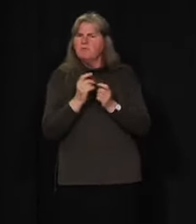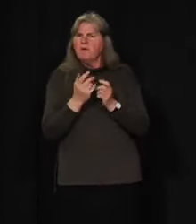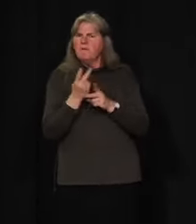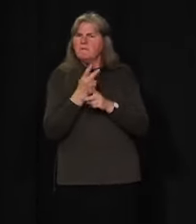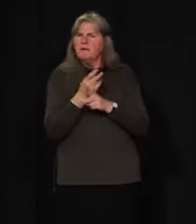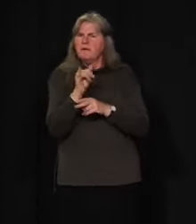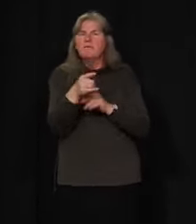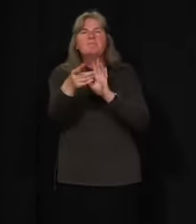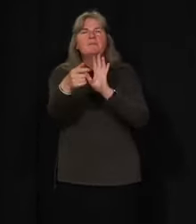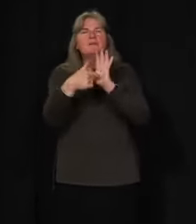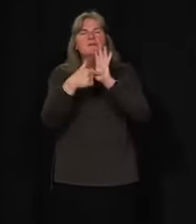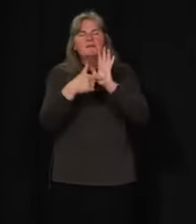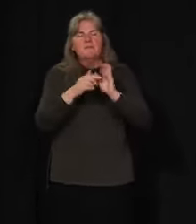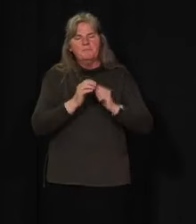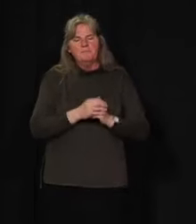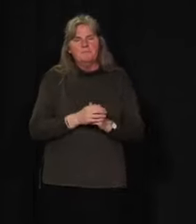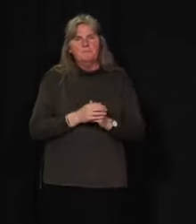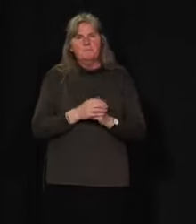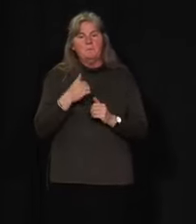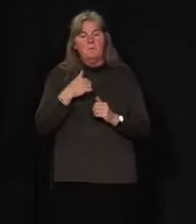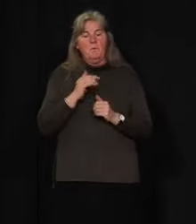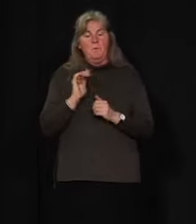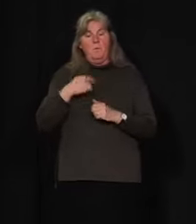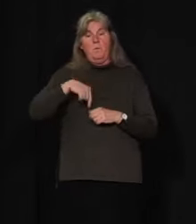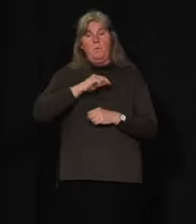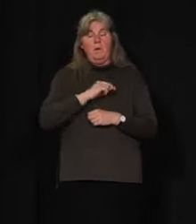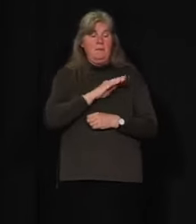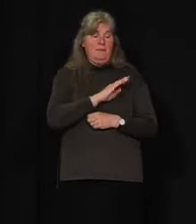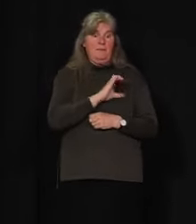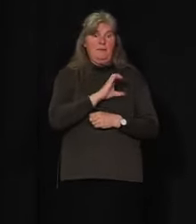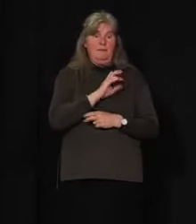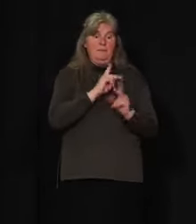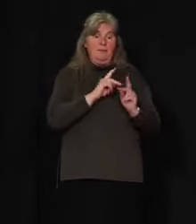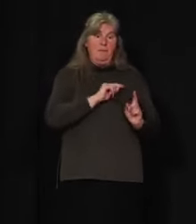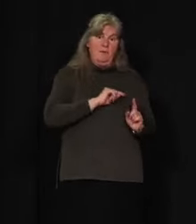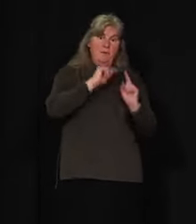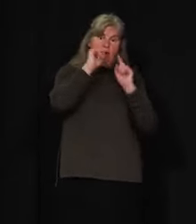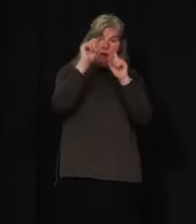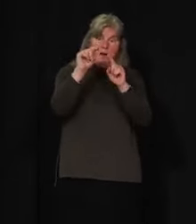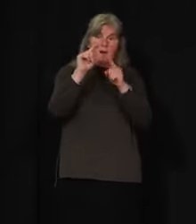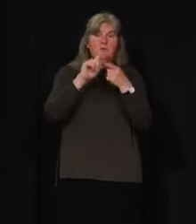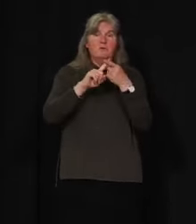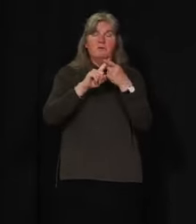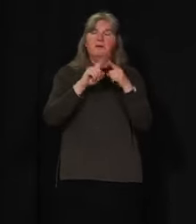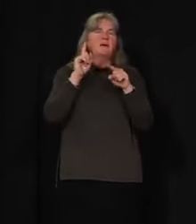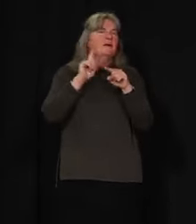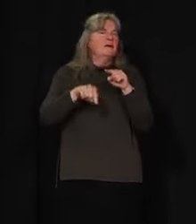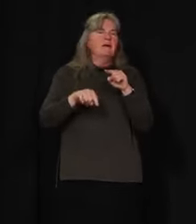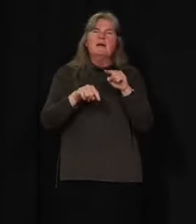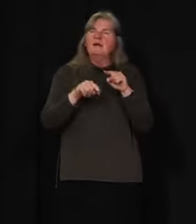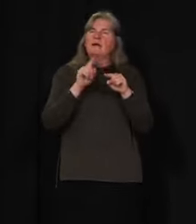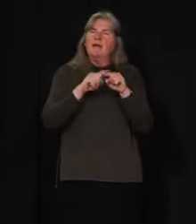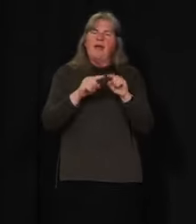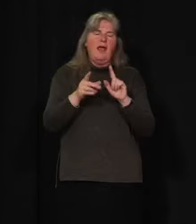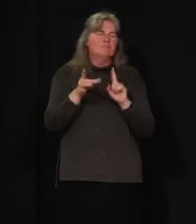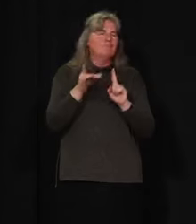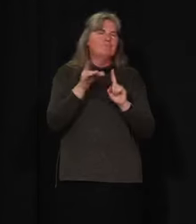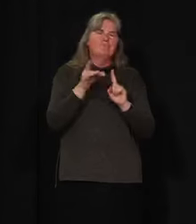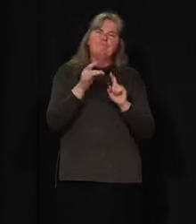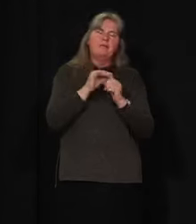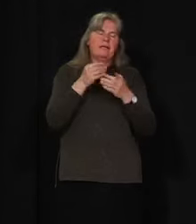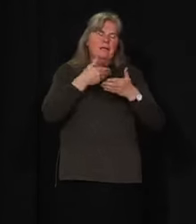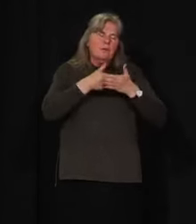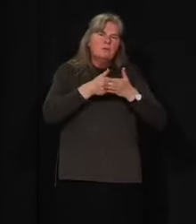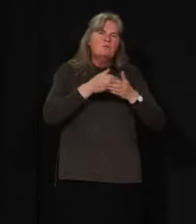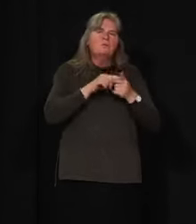For example, we intend to ensure that people coming from BC will not have been in contact with known cases and will